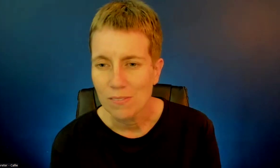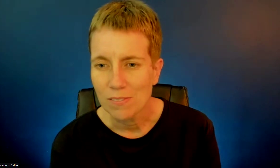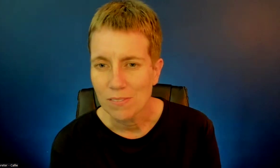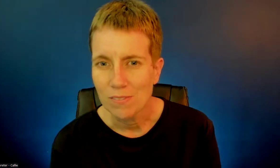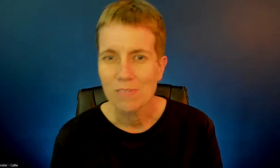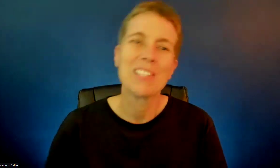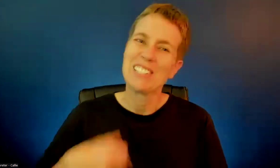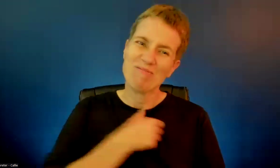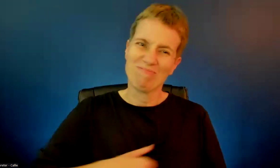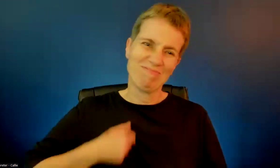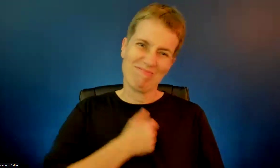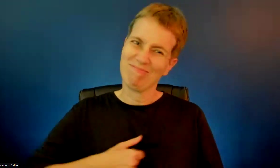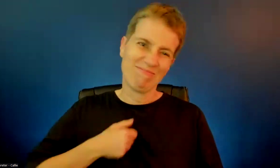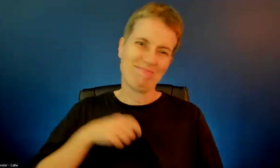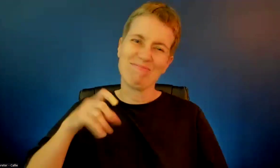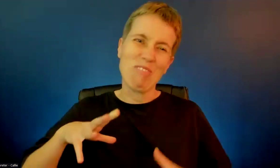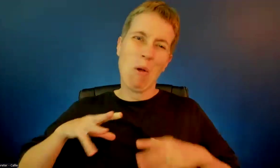Probably not. Probably you're right.